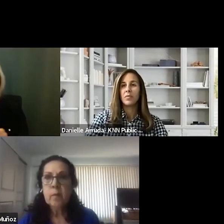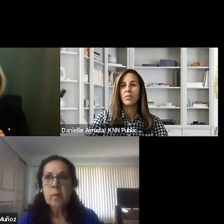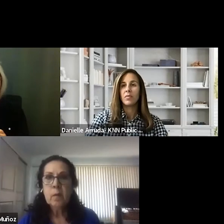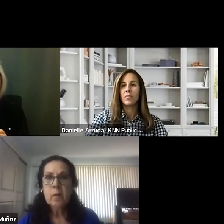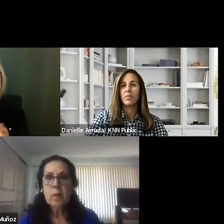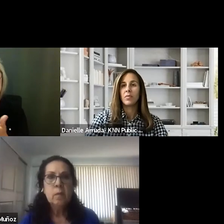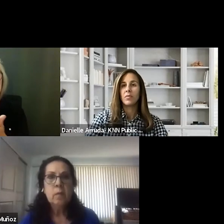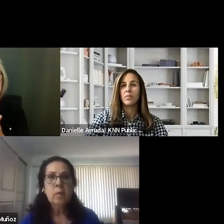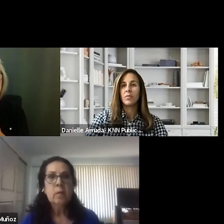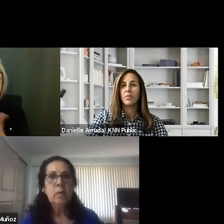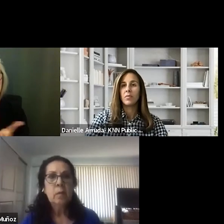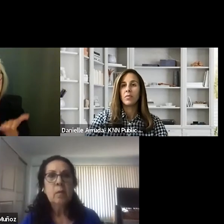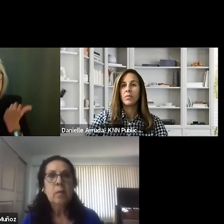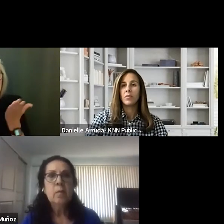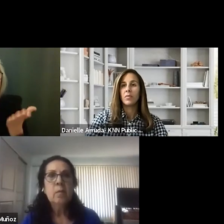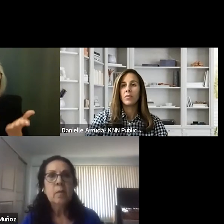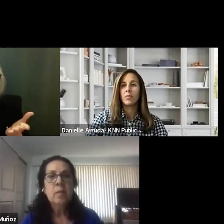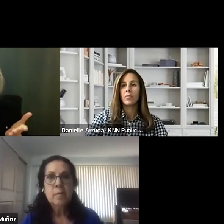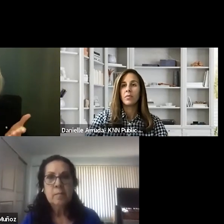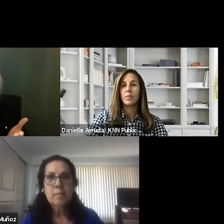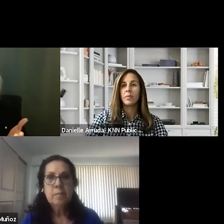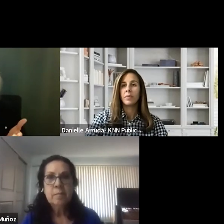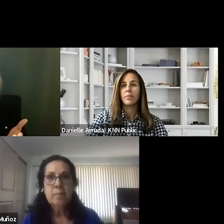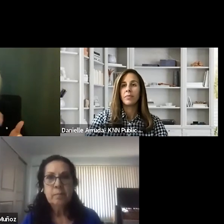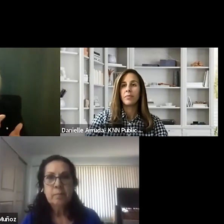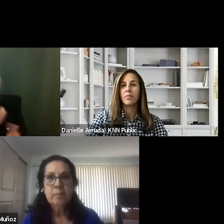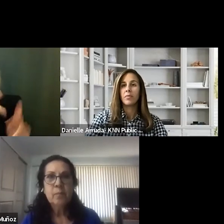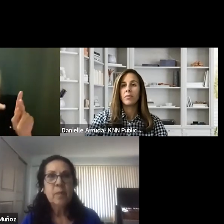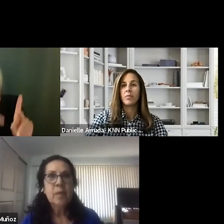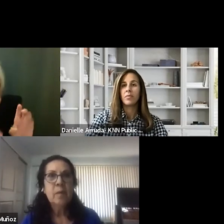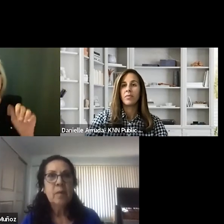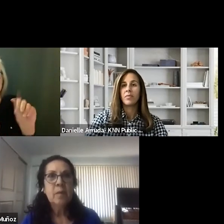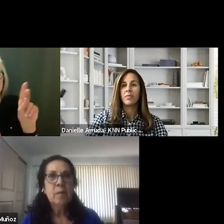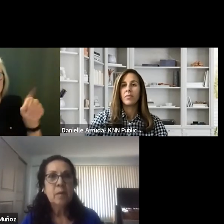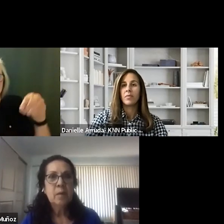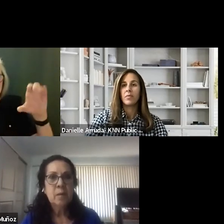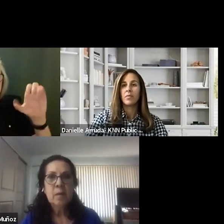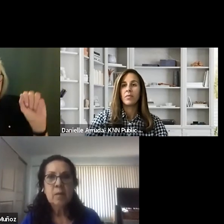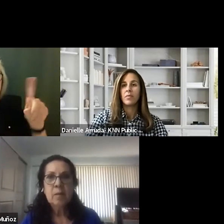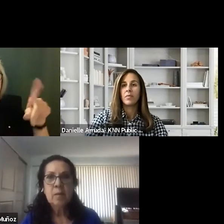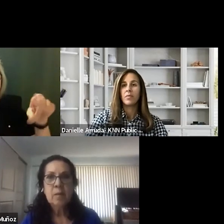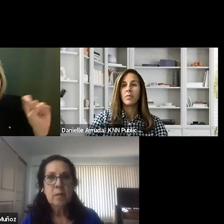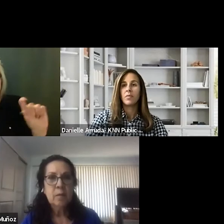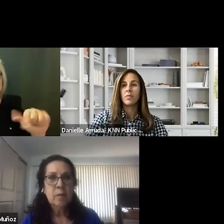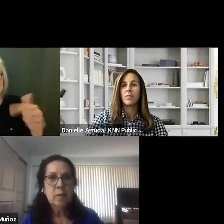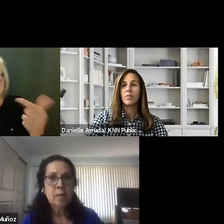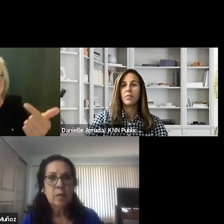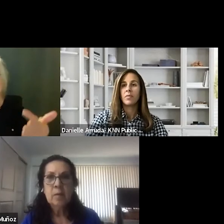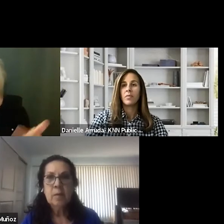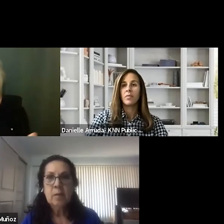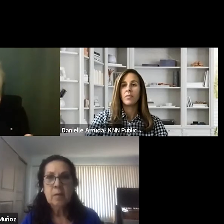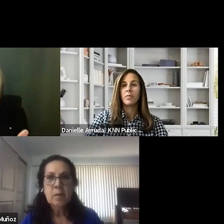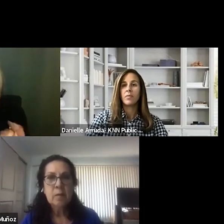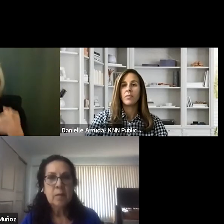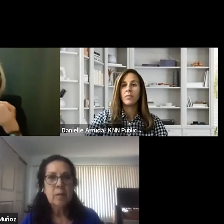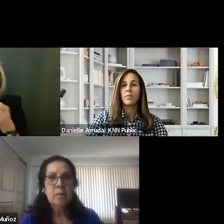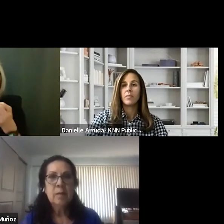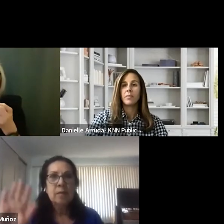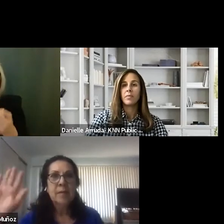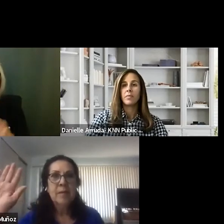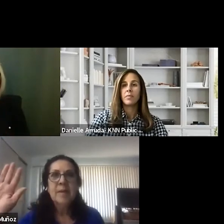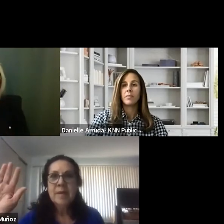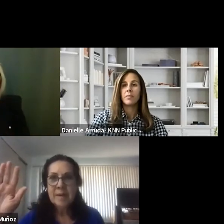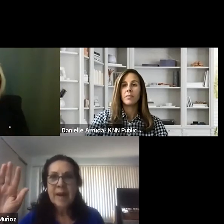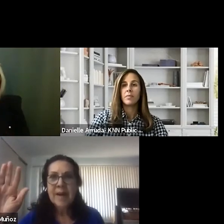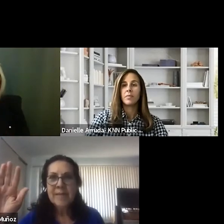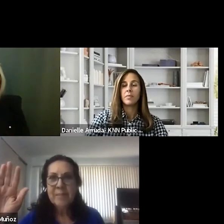Do I hear a second? Second. Ms. Kapps. Okay. All in favor, please raise your hand and say aye. Aye.